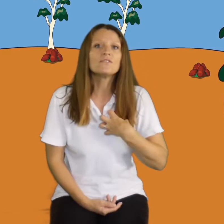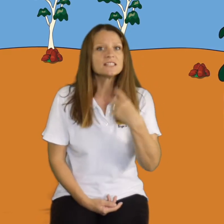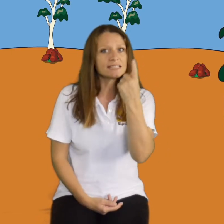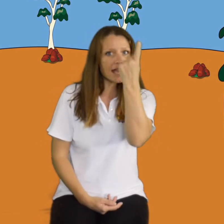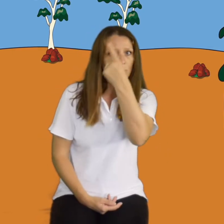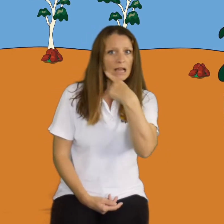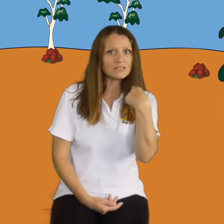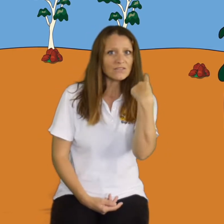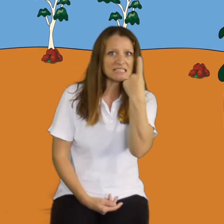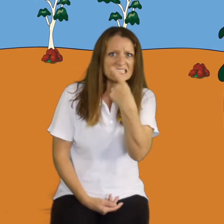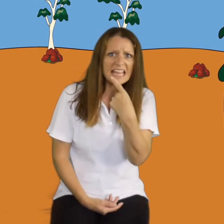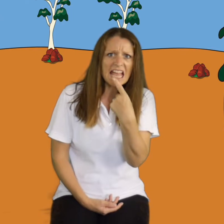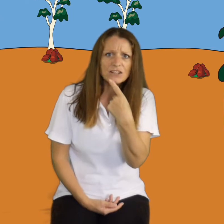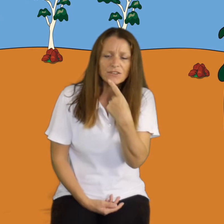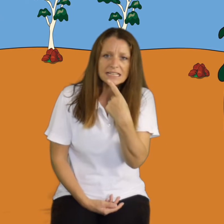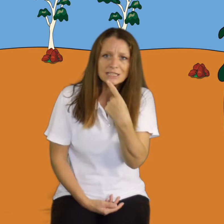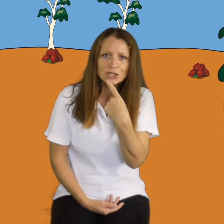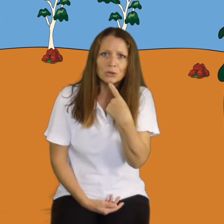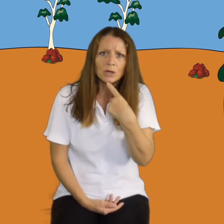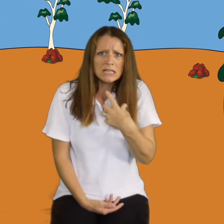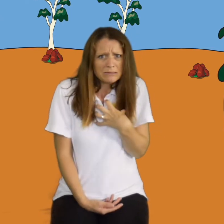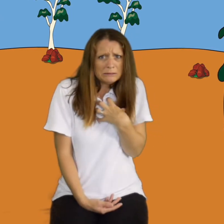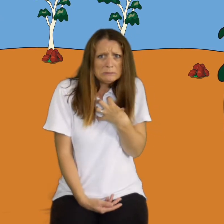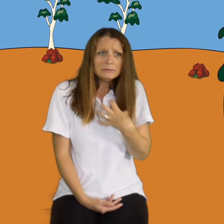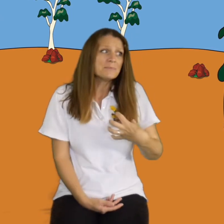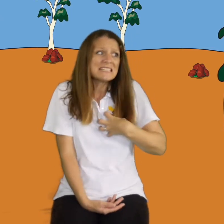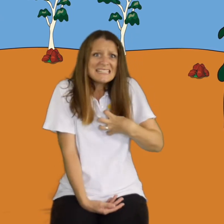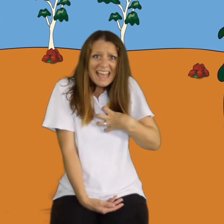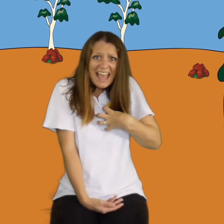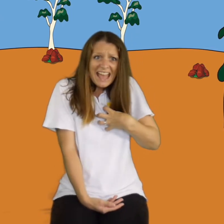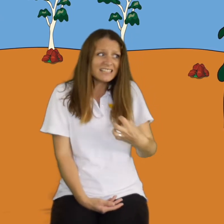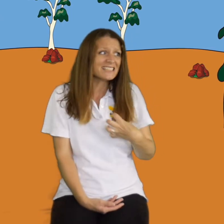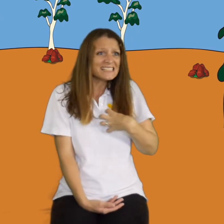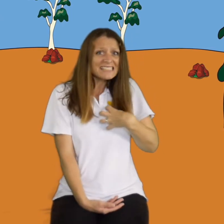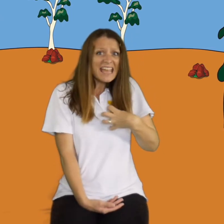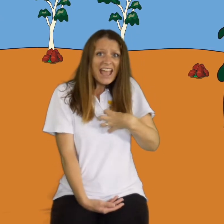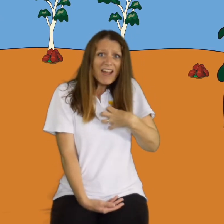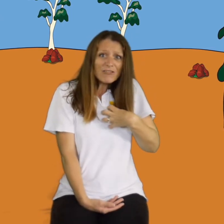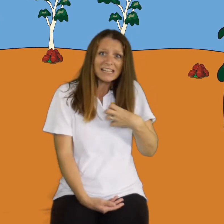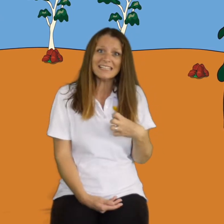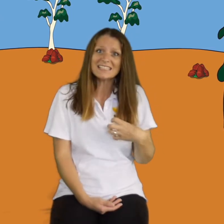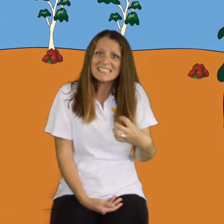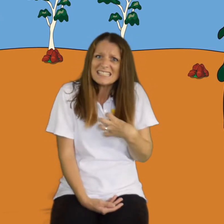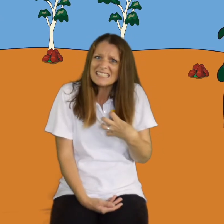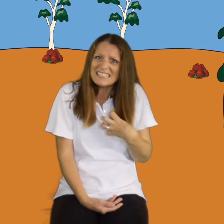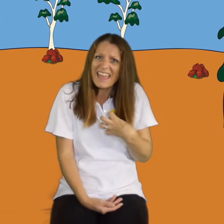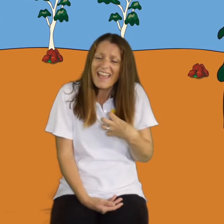for scare we have to have a scared face too. We go, oh I'm scared. It's scary. It's a scare. fit